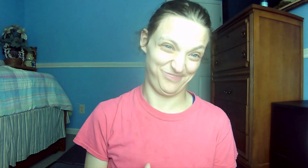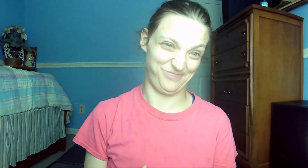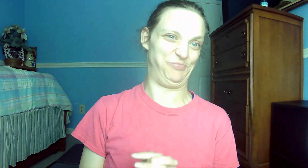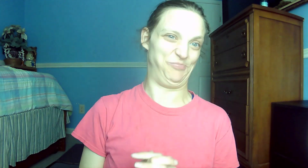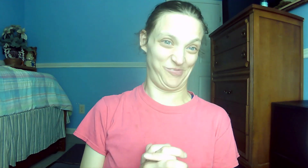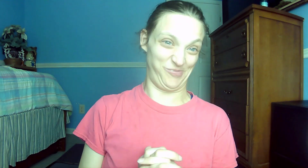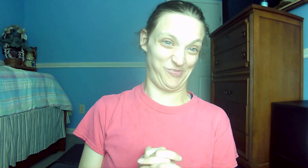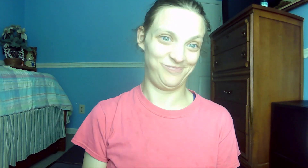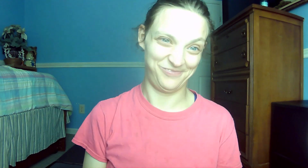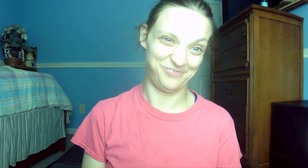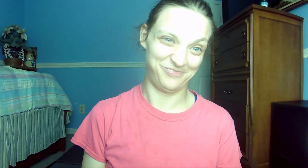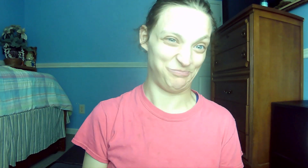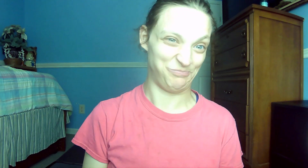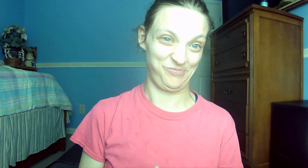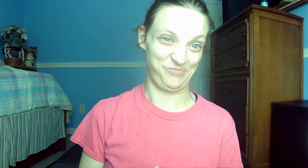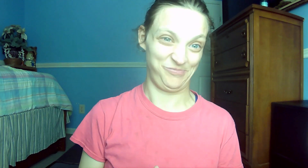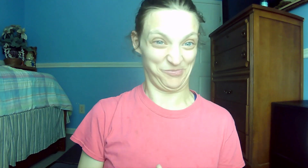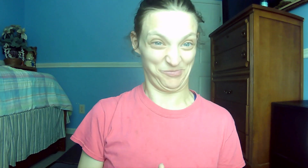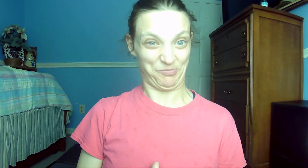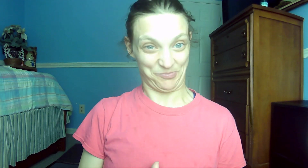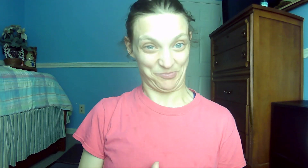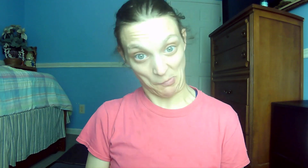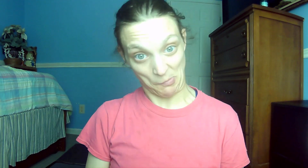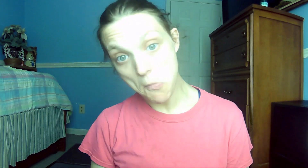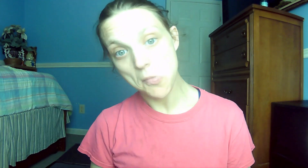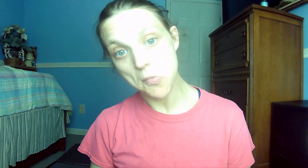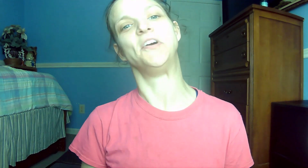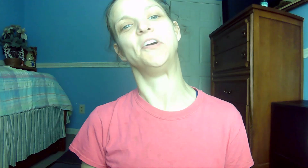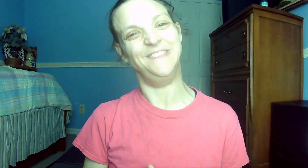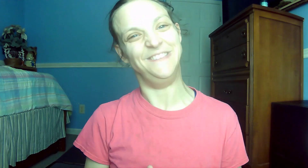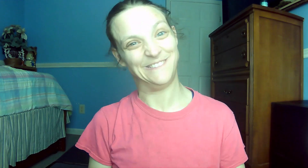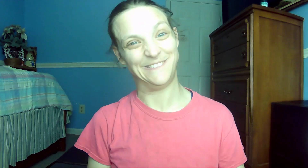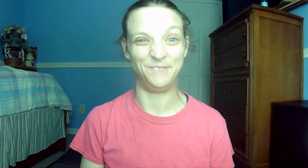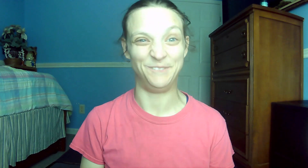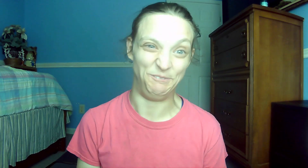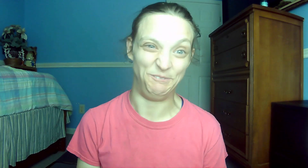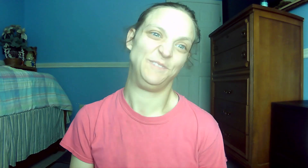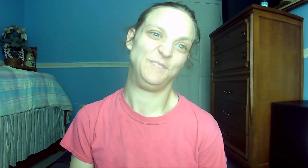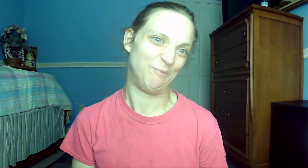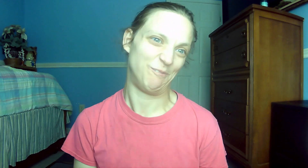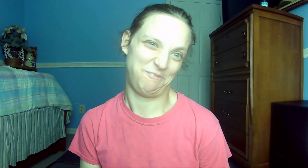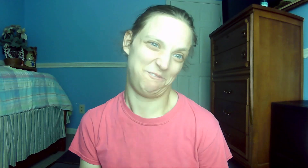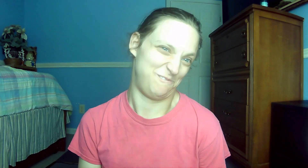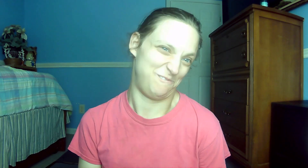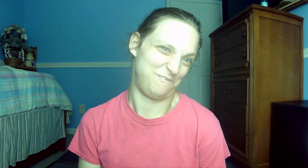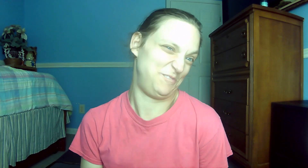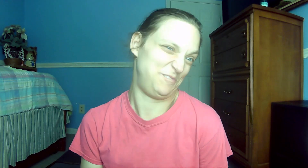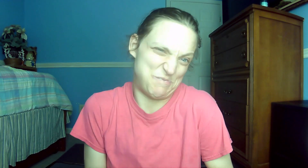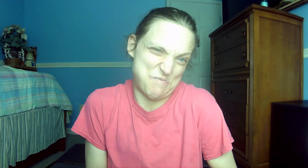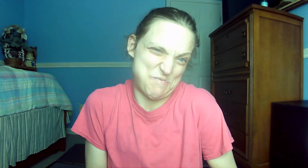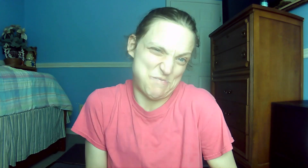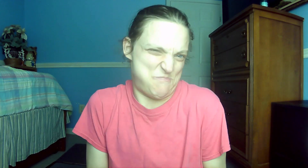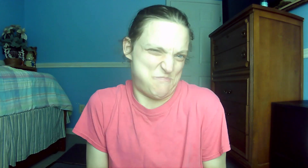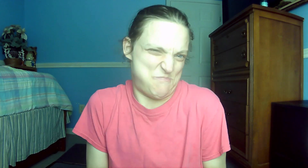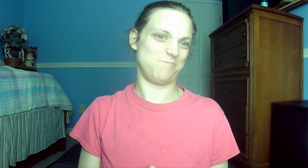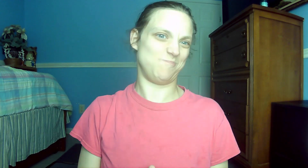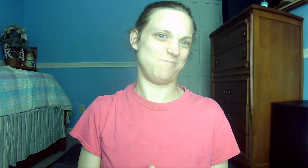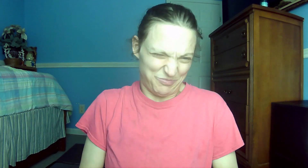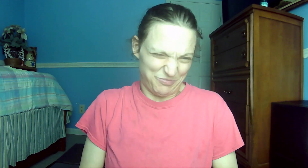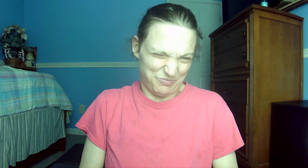the Holy Spirit, whom the Father will send in my name, will teach you all things, and will remind you of everything I have said